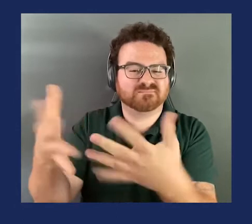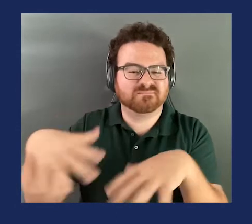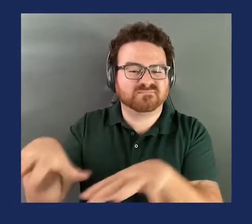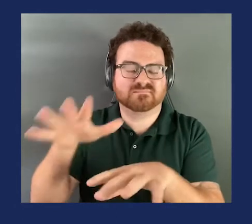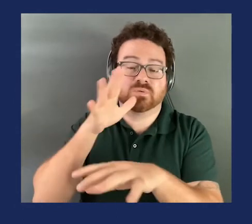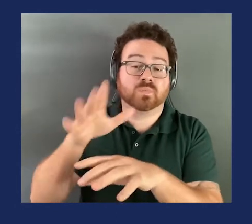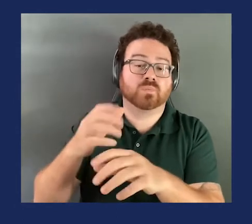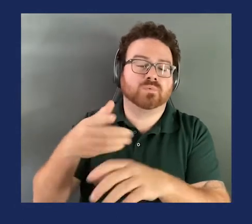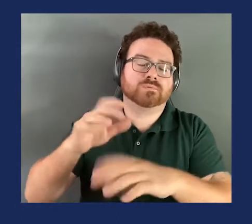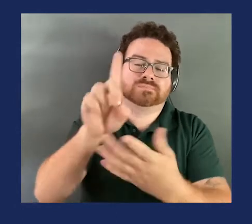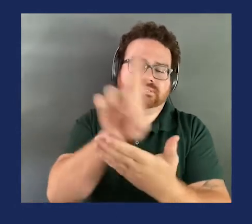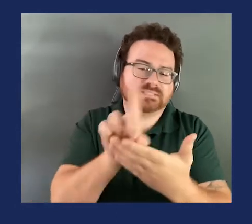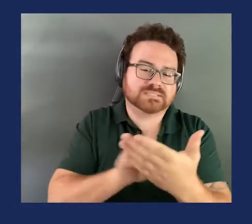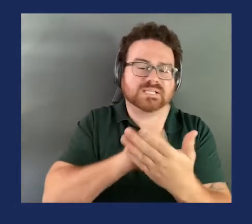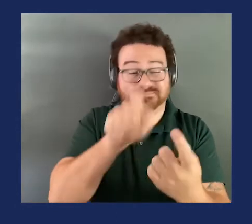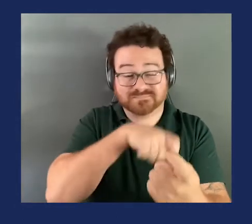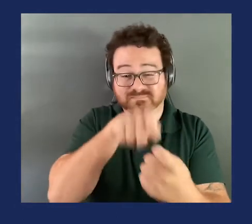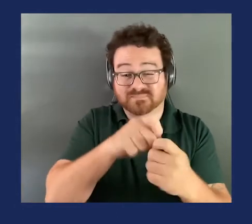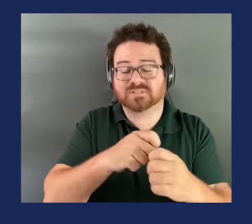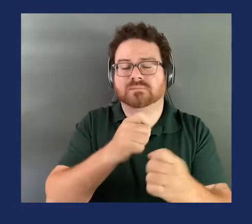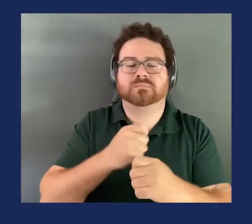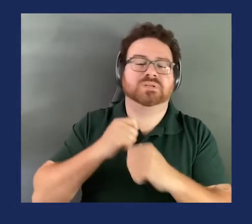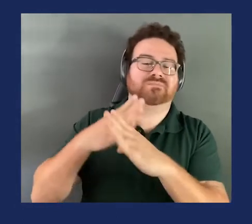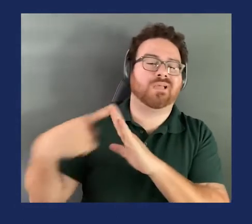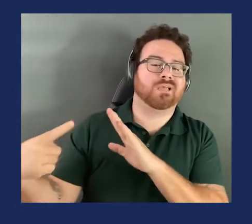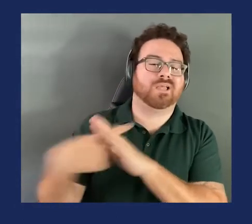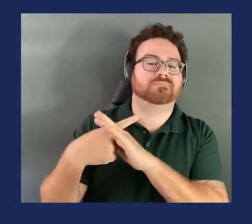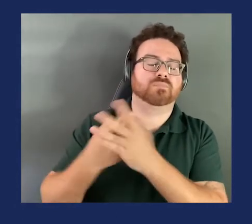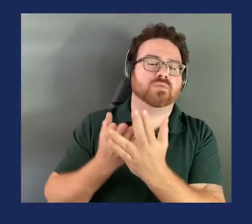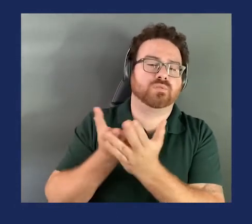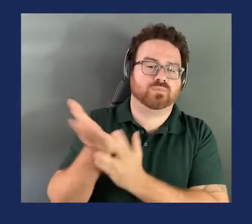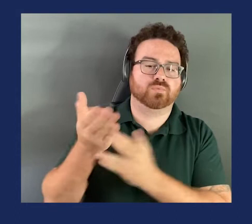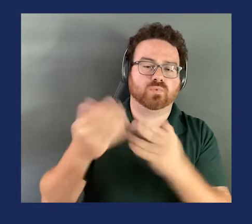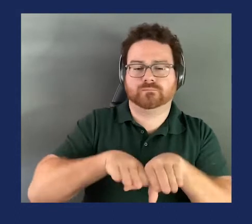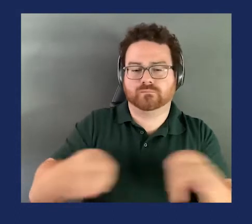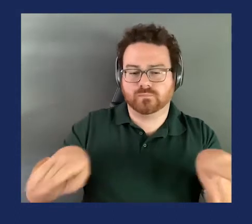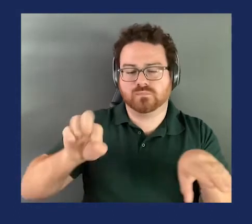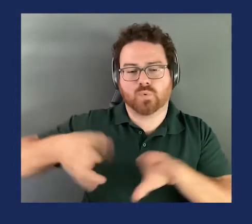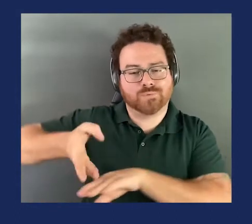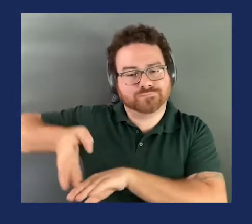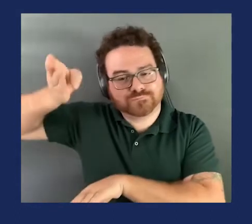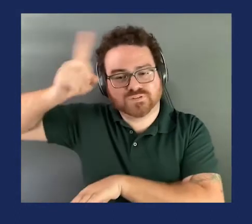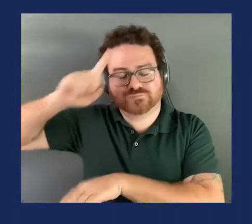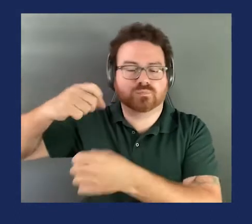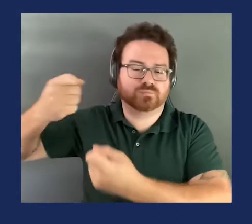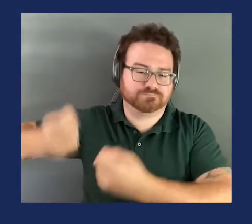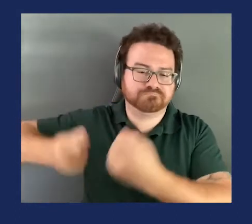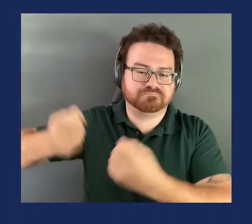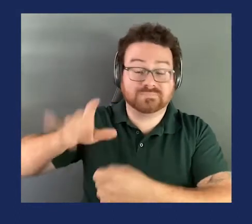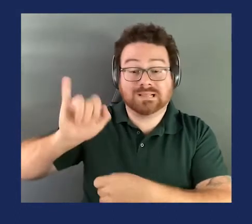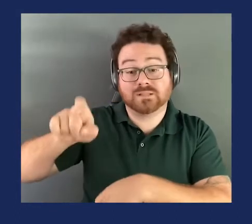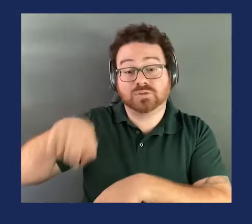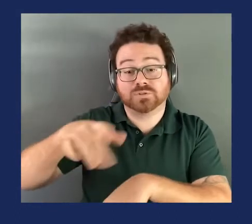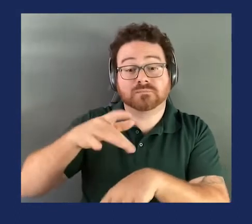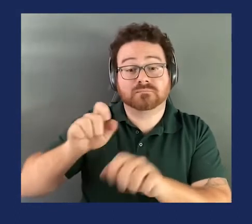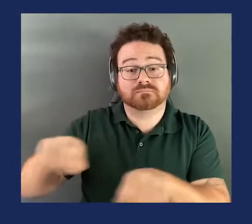of vehicles. If a vehicle is designed to go off-road and travel through rough terrain, it should be able to withstand a branch or a large stick from penetrating